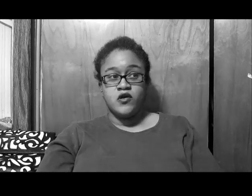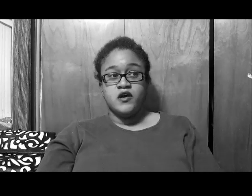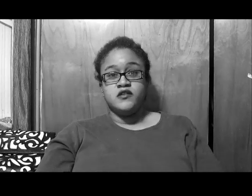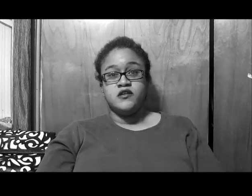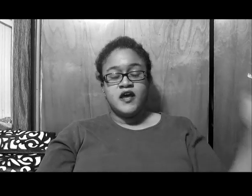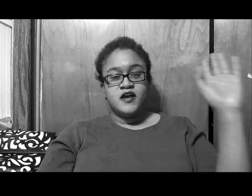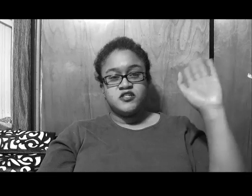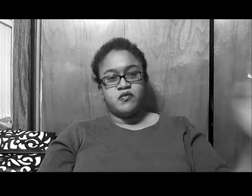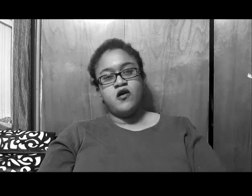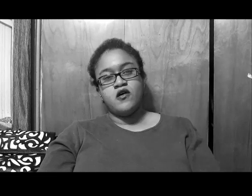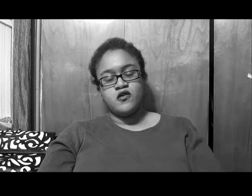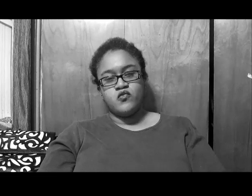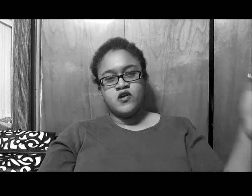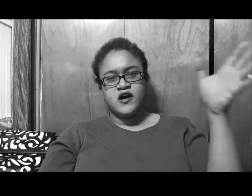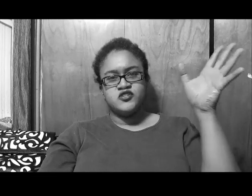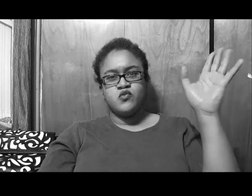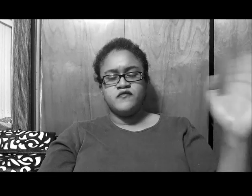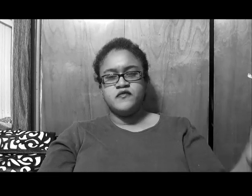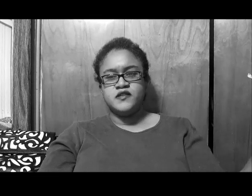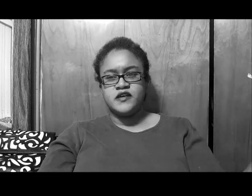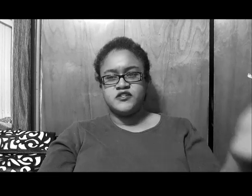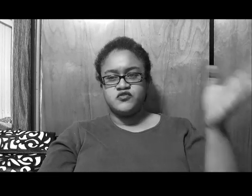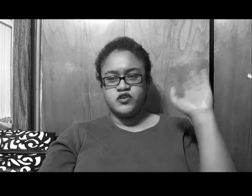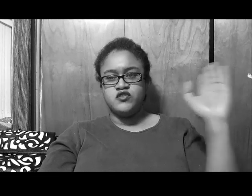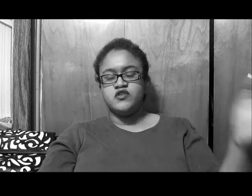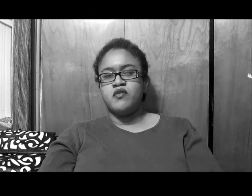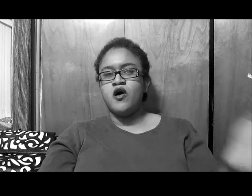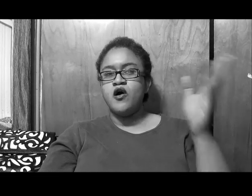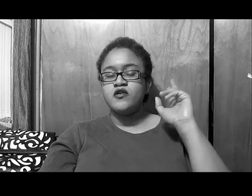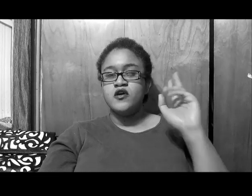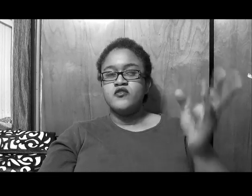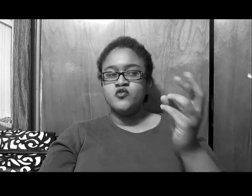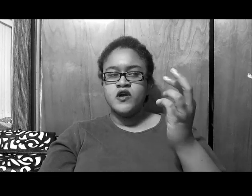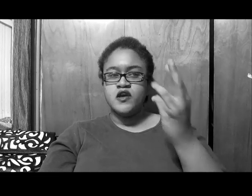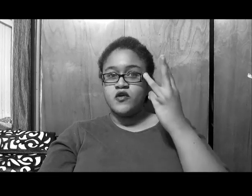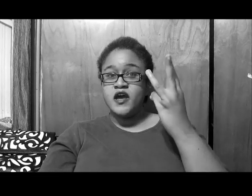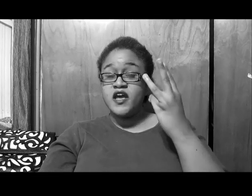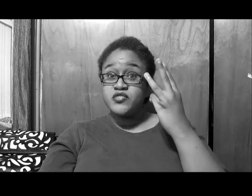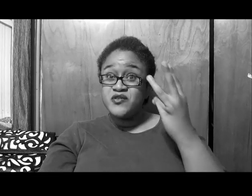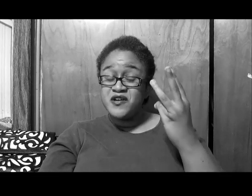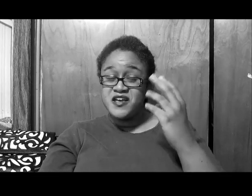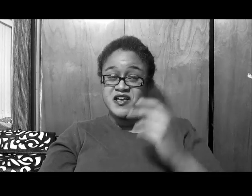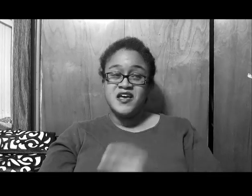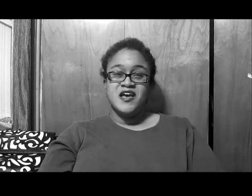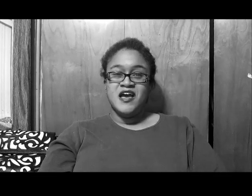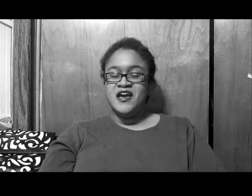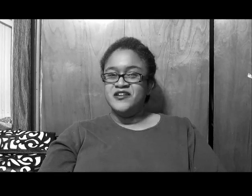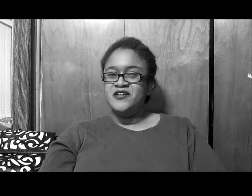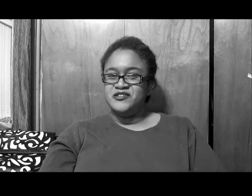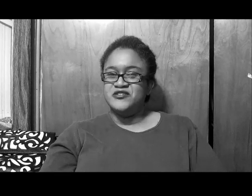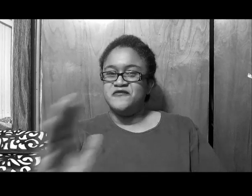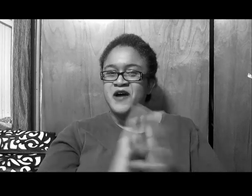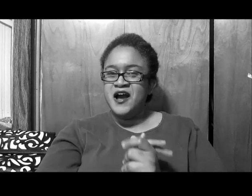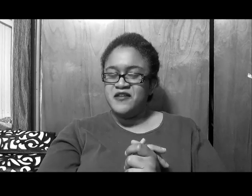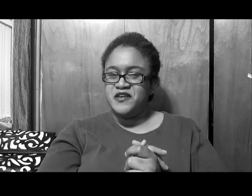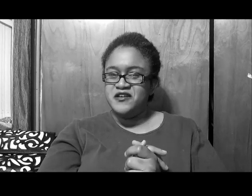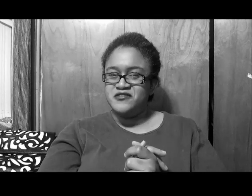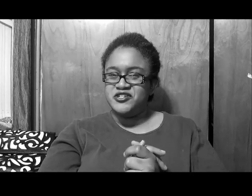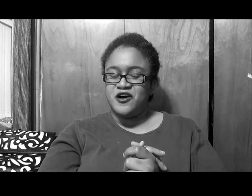the last part of Real Housewives of Atlanta's Reunion Part 3, okay, 3, and it only took 5 years y'all,